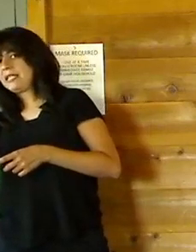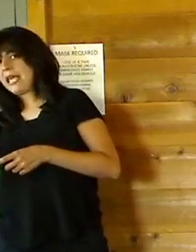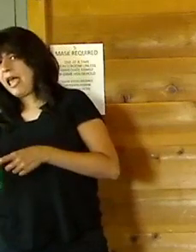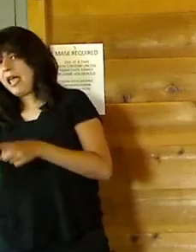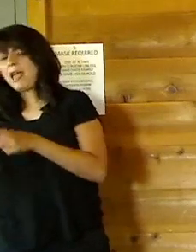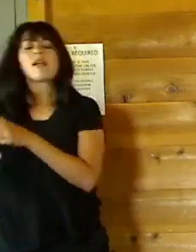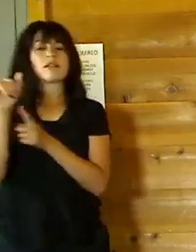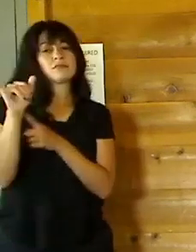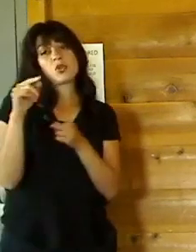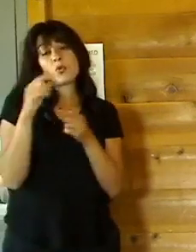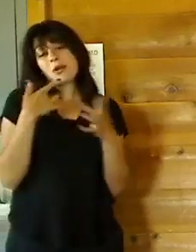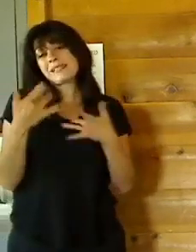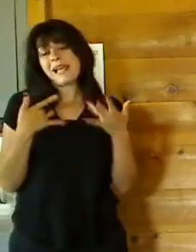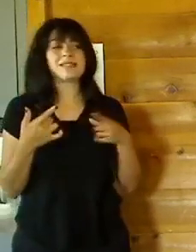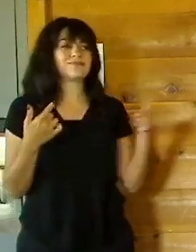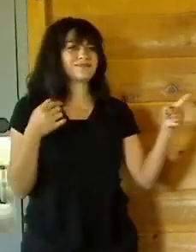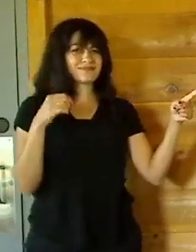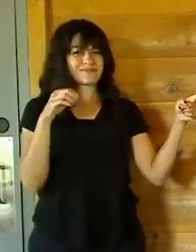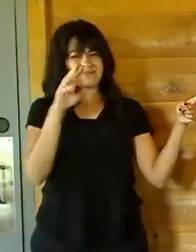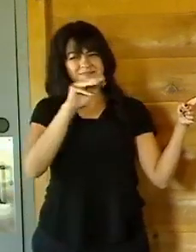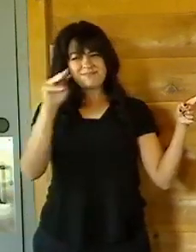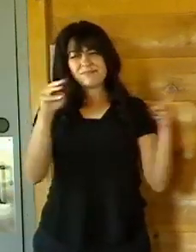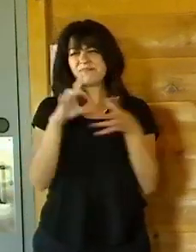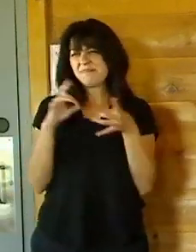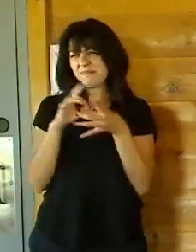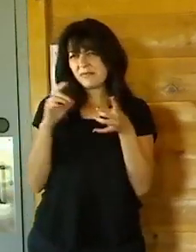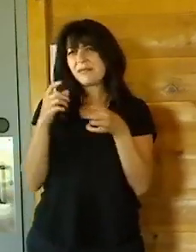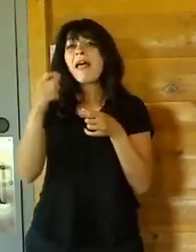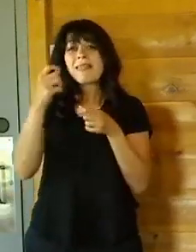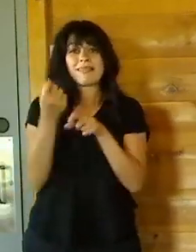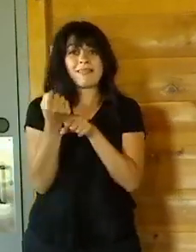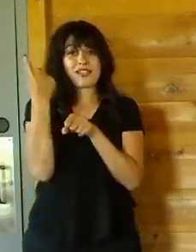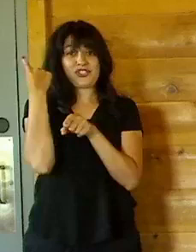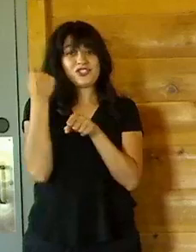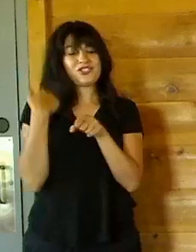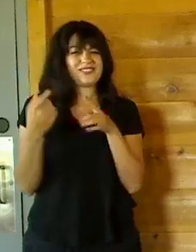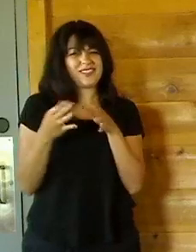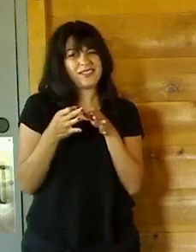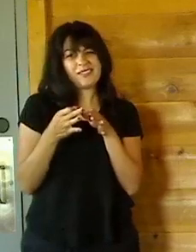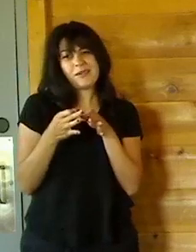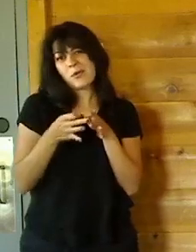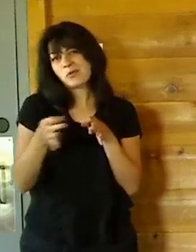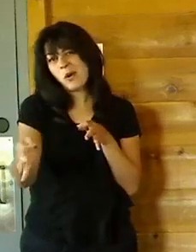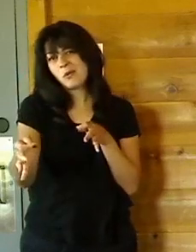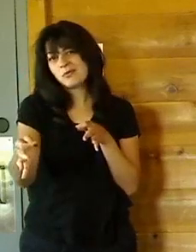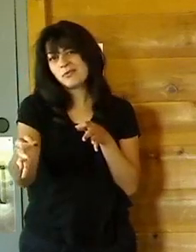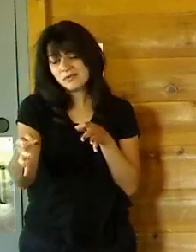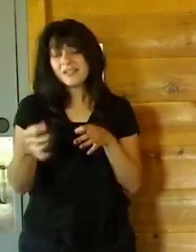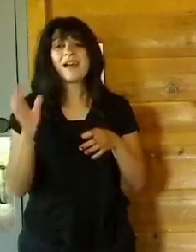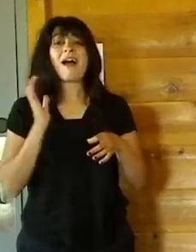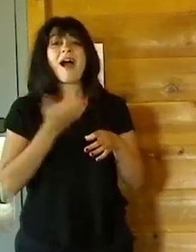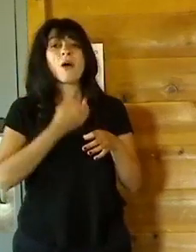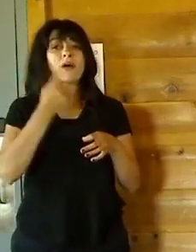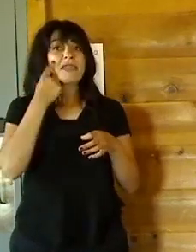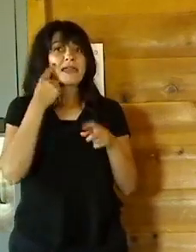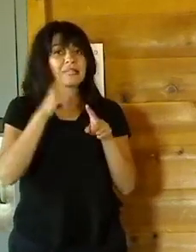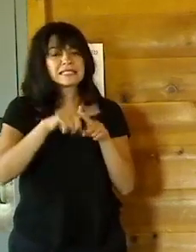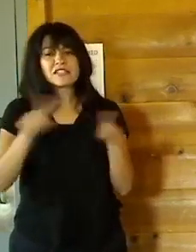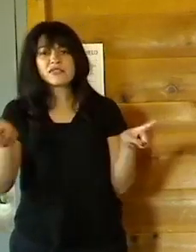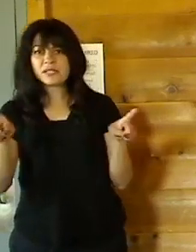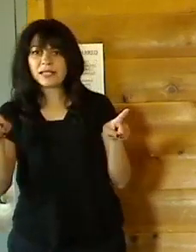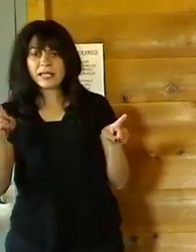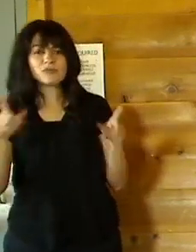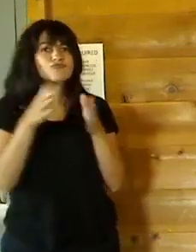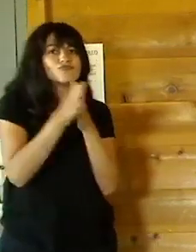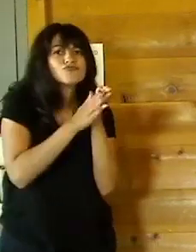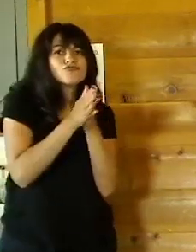back. So this is great. We had, of course, postponed last year our Think Differently initiative. It's been endorsed by 100 communities across the state of New York,